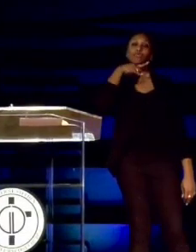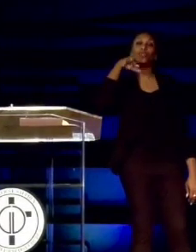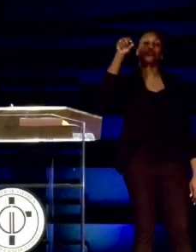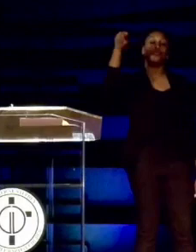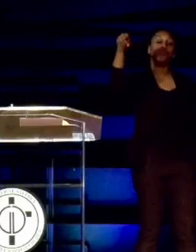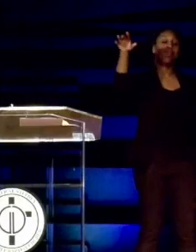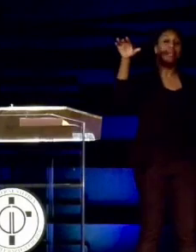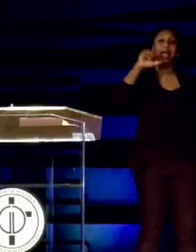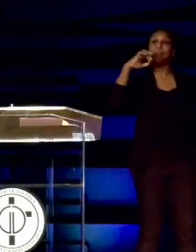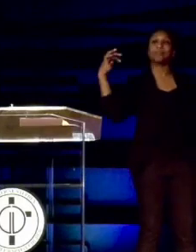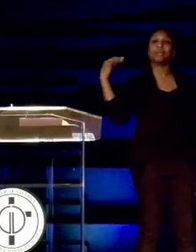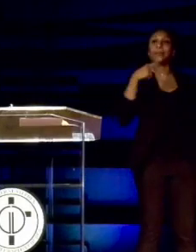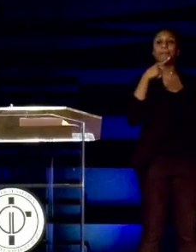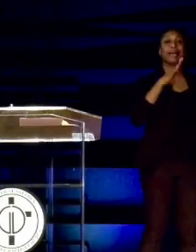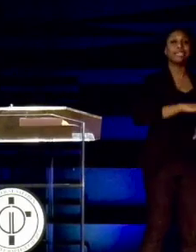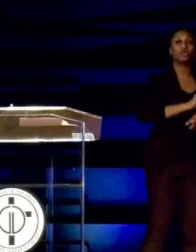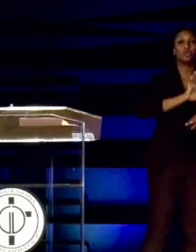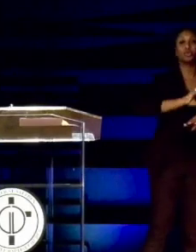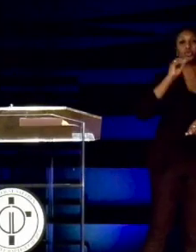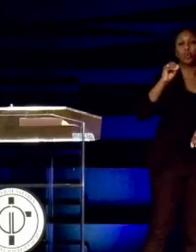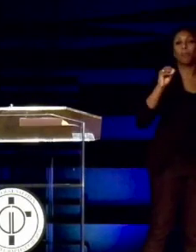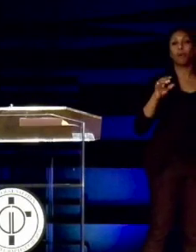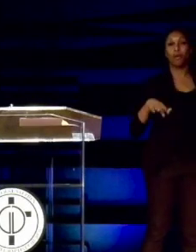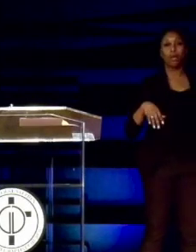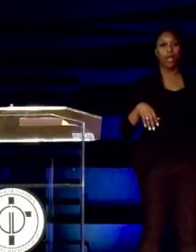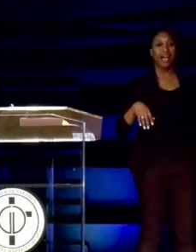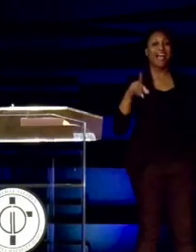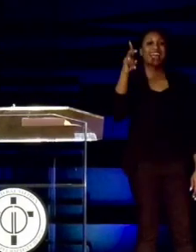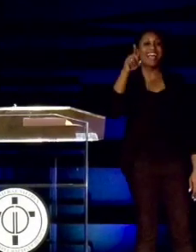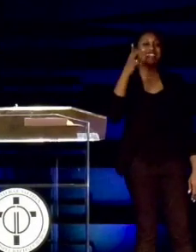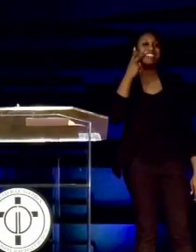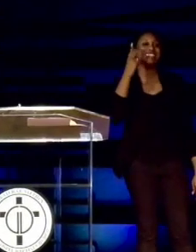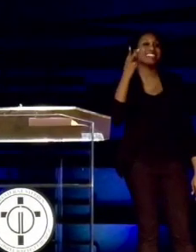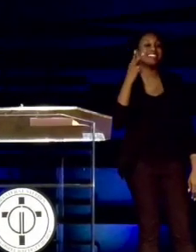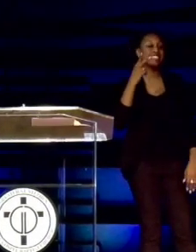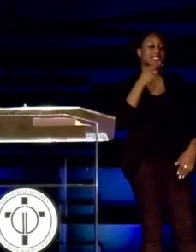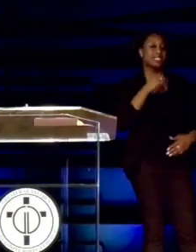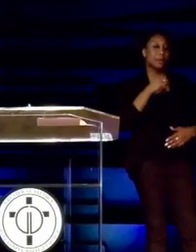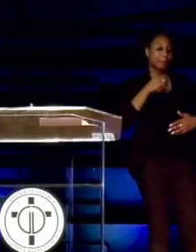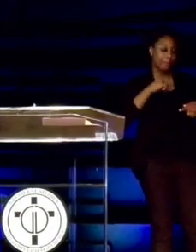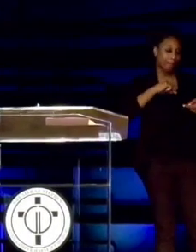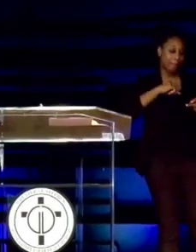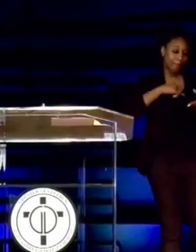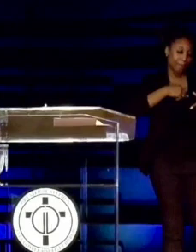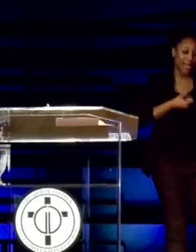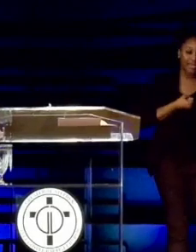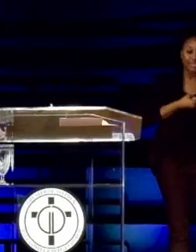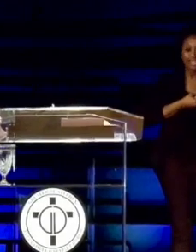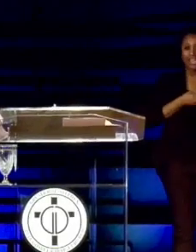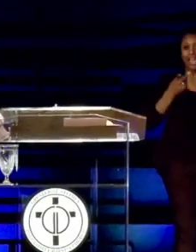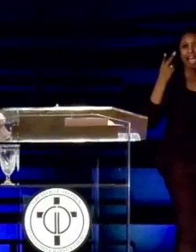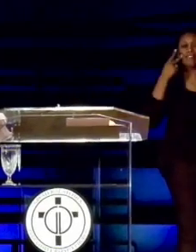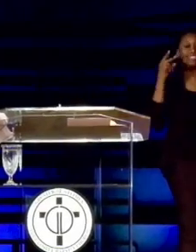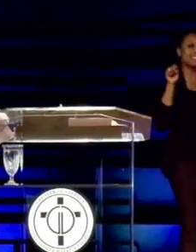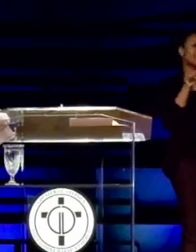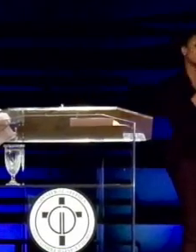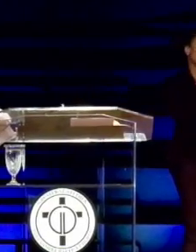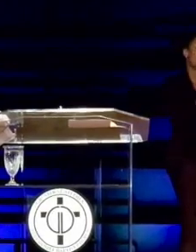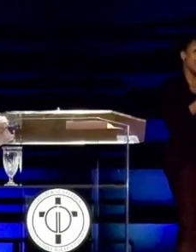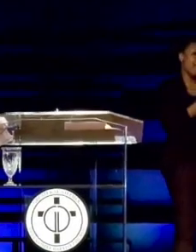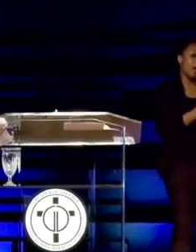I ain't coming to church no more. I got to see some wounds. I got to see some nail prints.